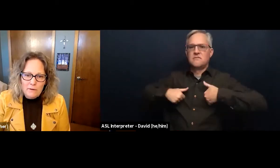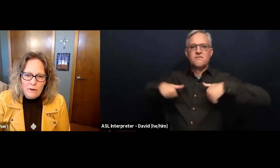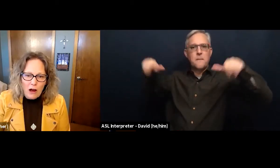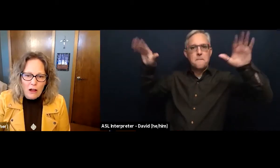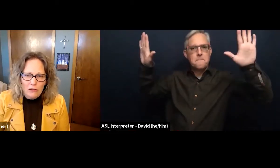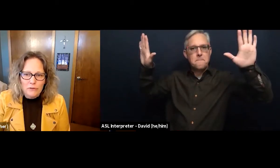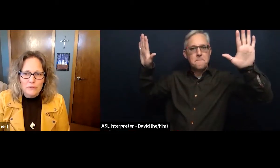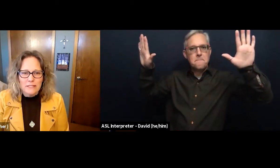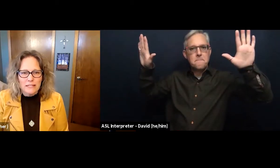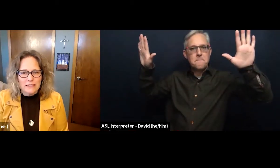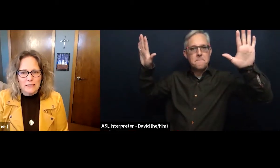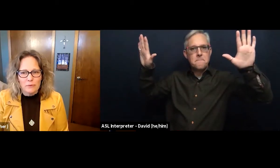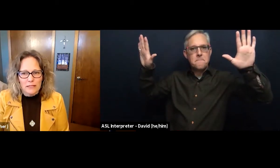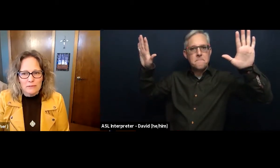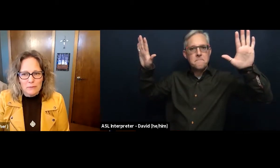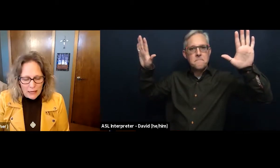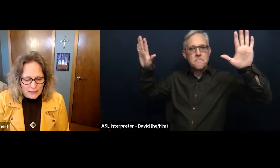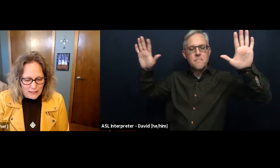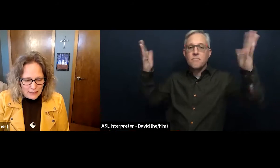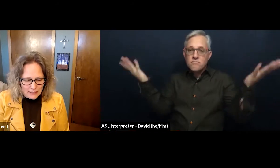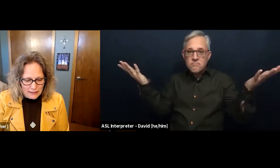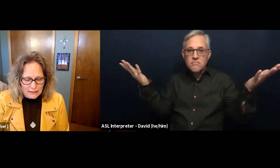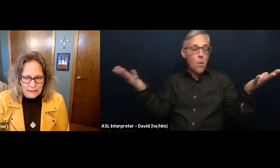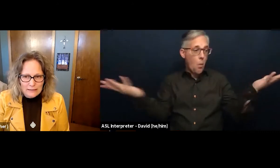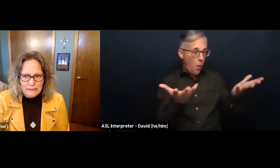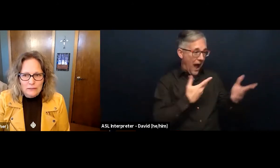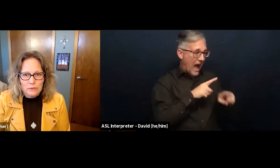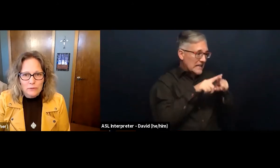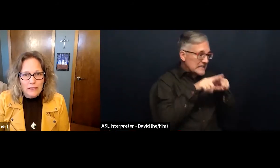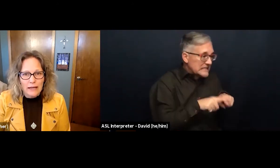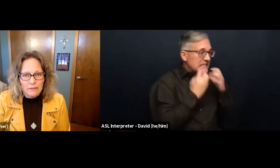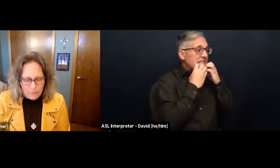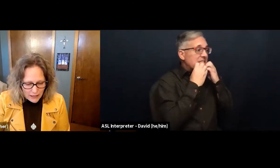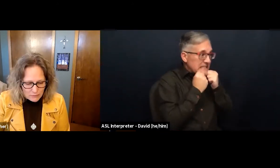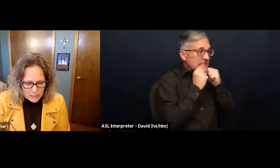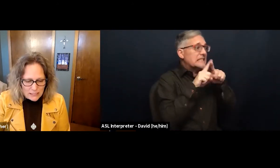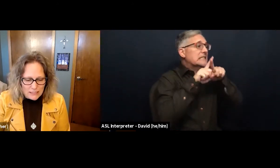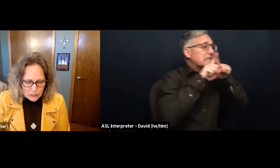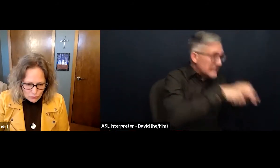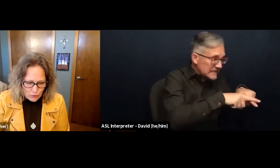all of those things that we depend on will, in fact, be destroyed.